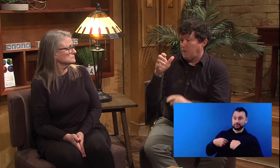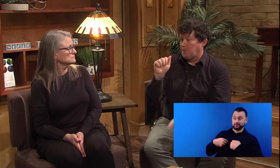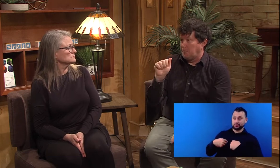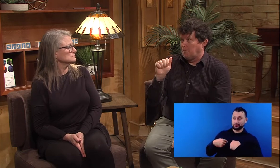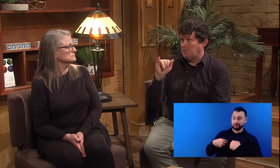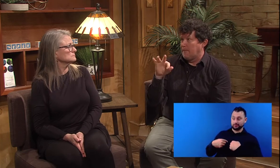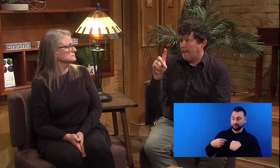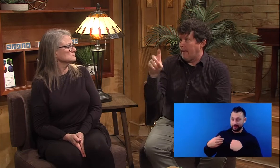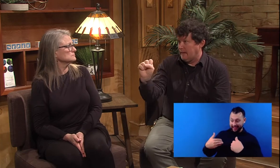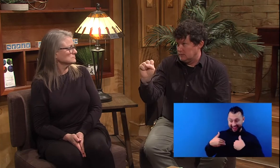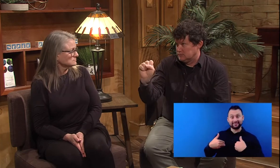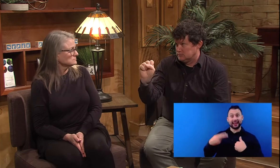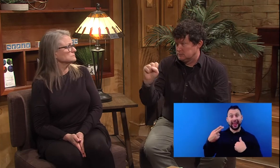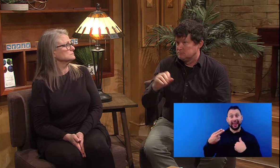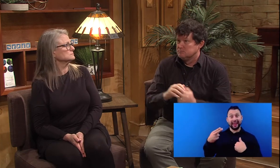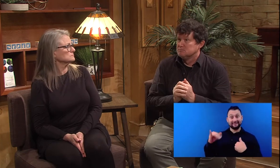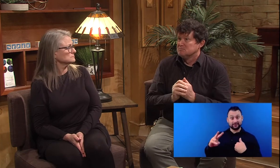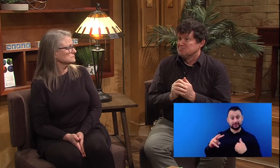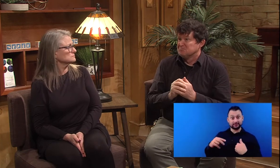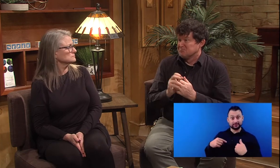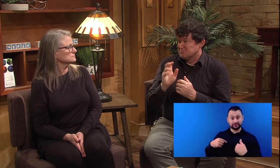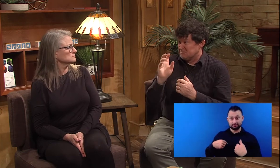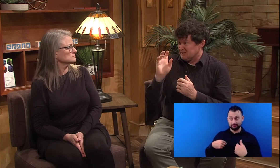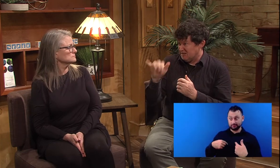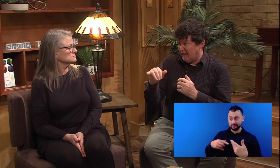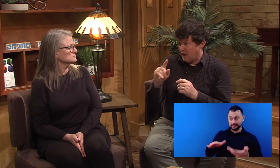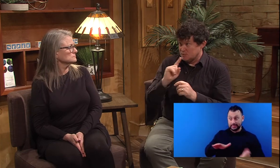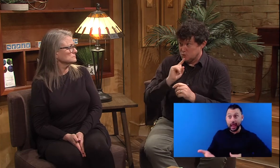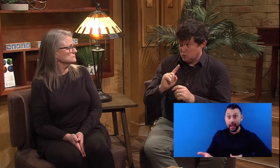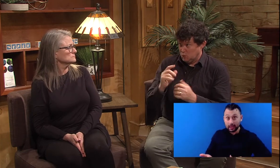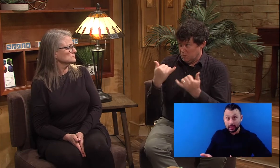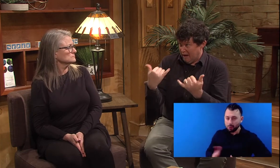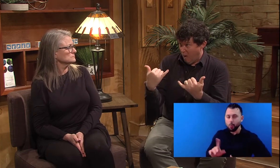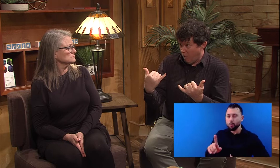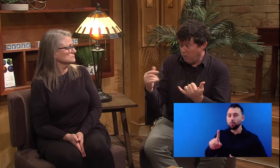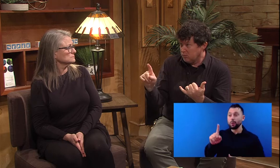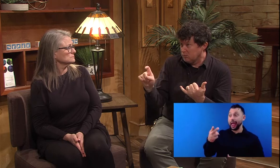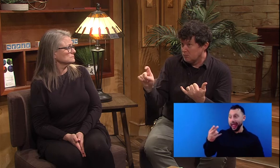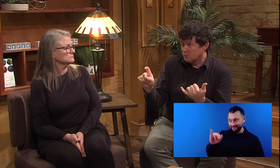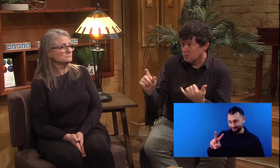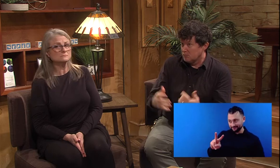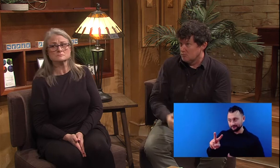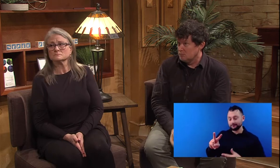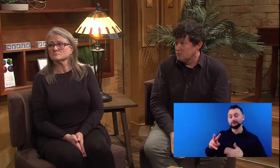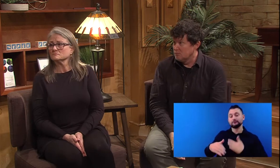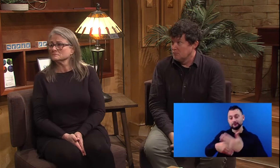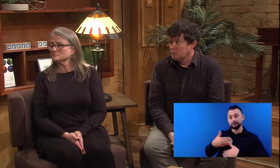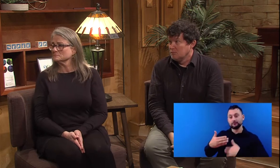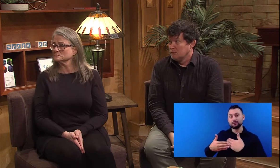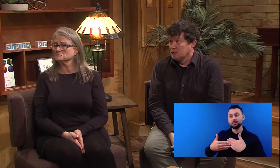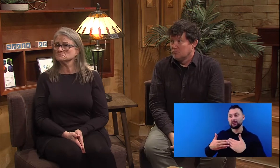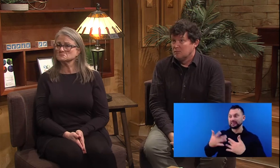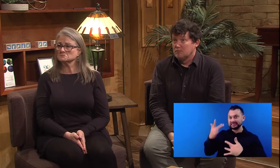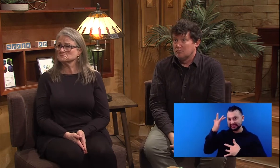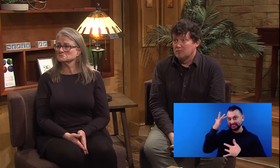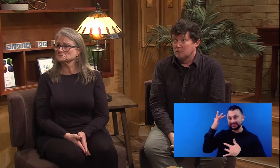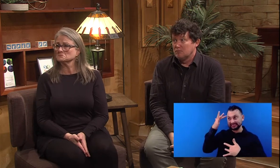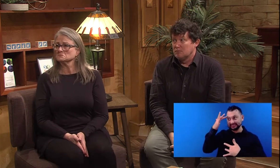you would soon pass away from AIDS. Um, but is that still true today? Right. Right. Yeah.